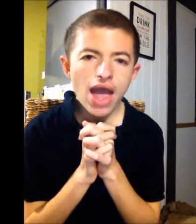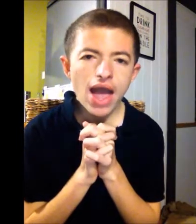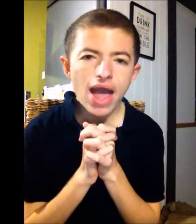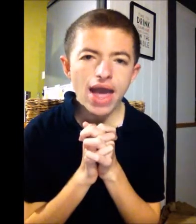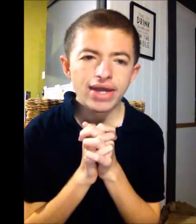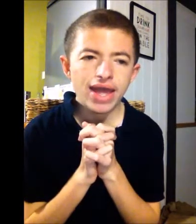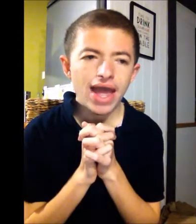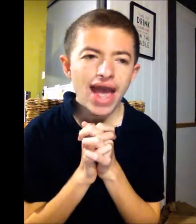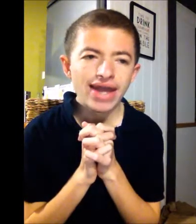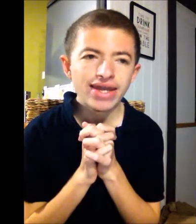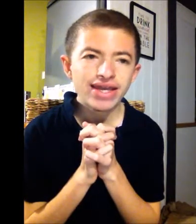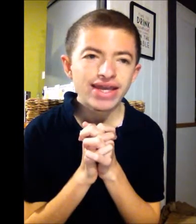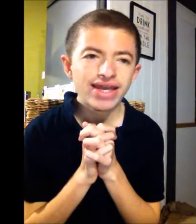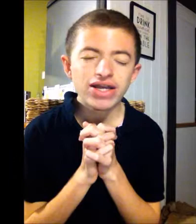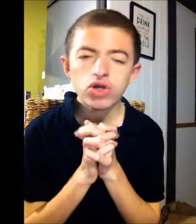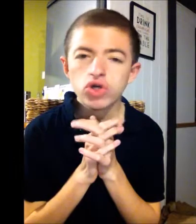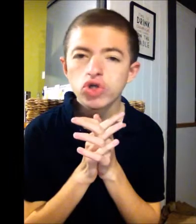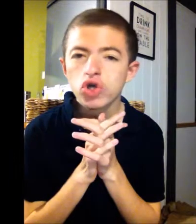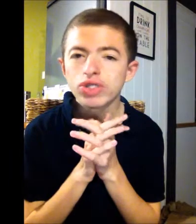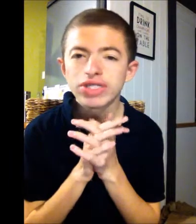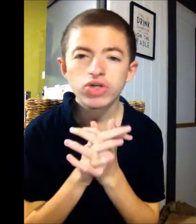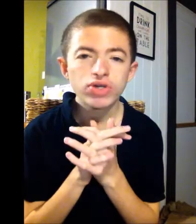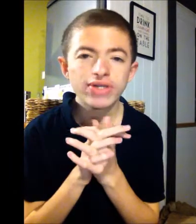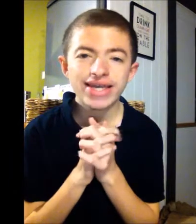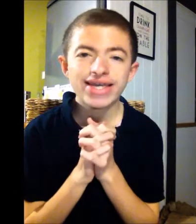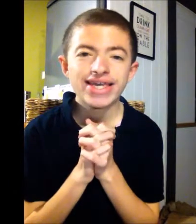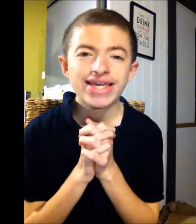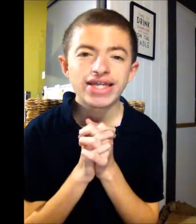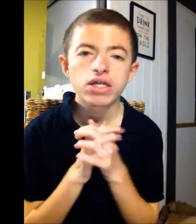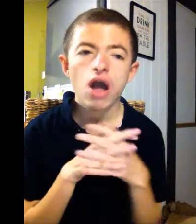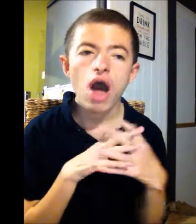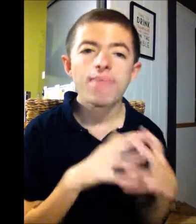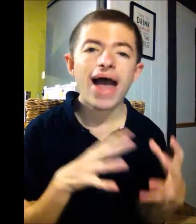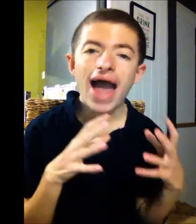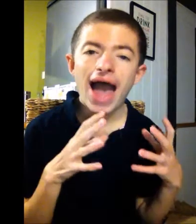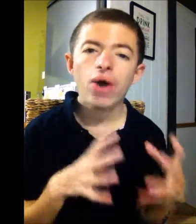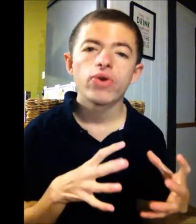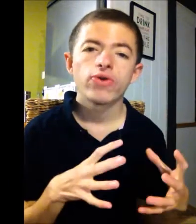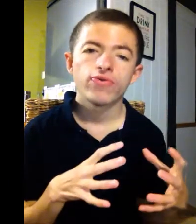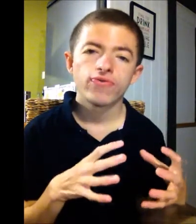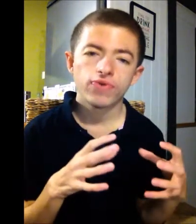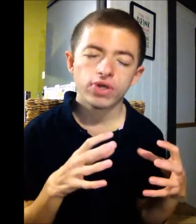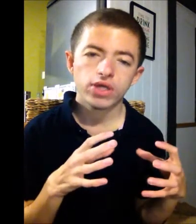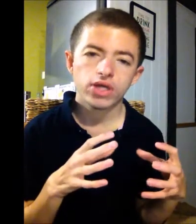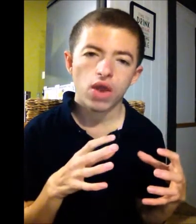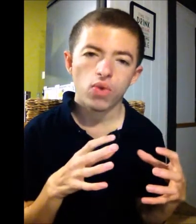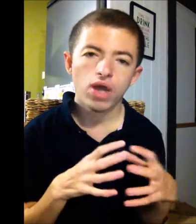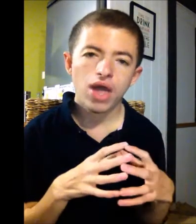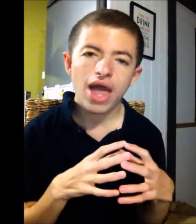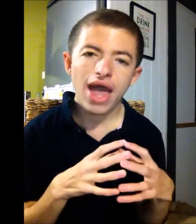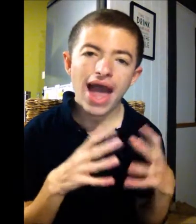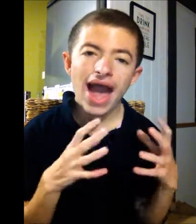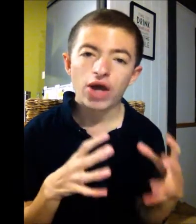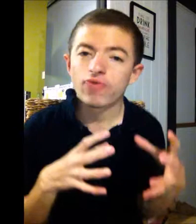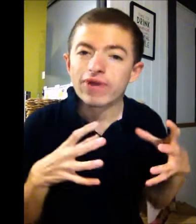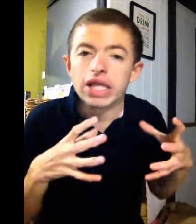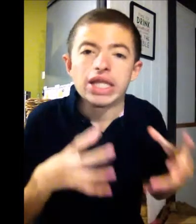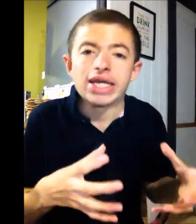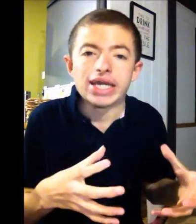And, and, considering that he'd come out of, you know, out of Glee,